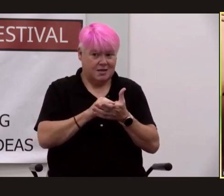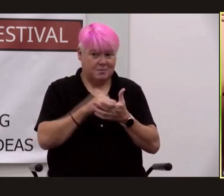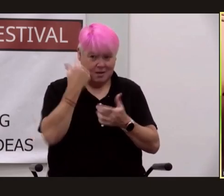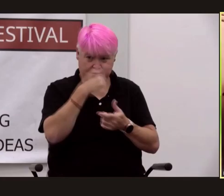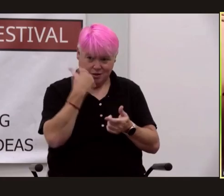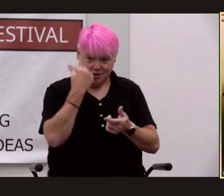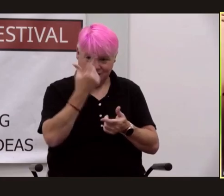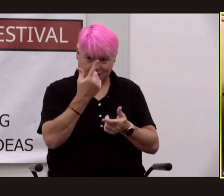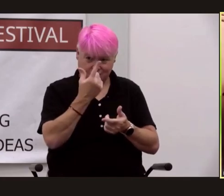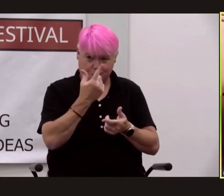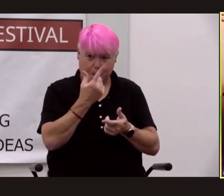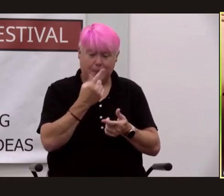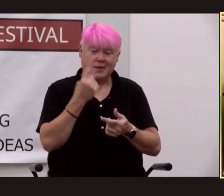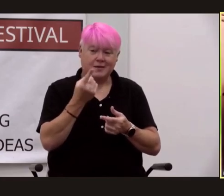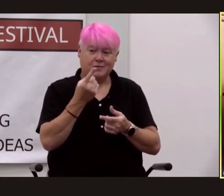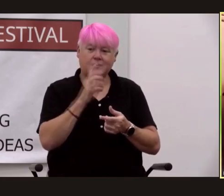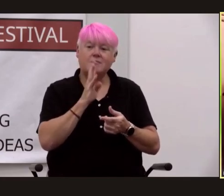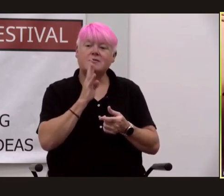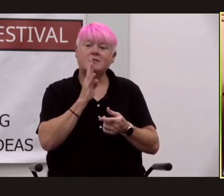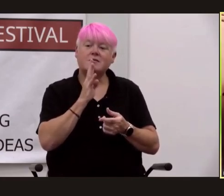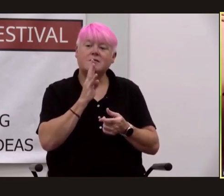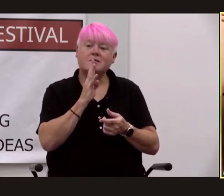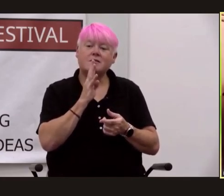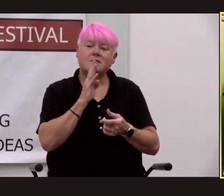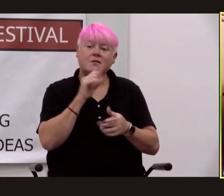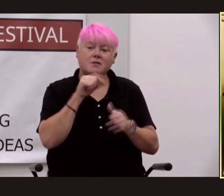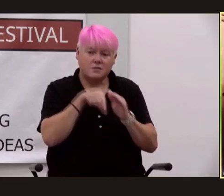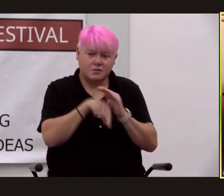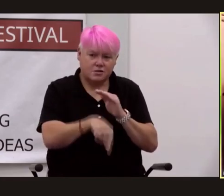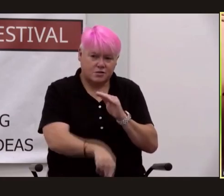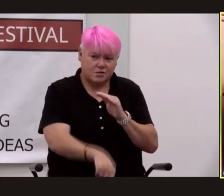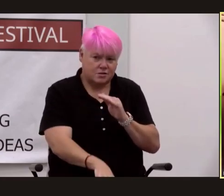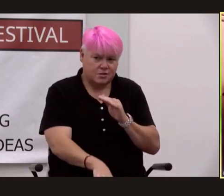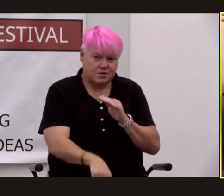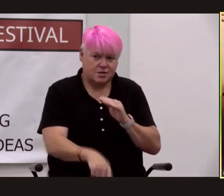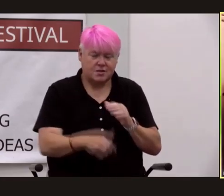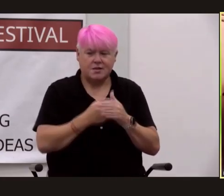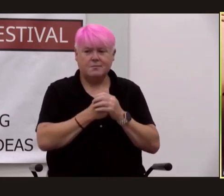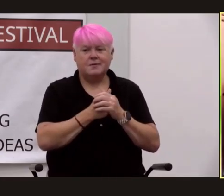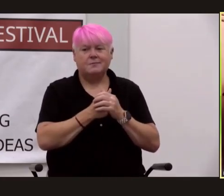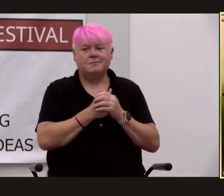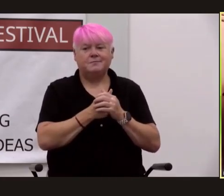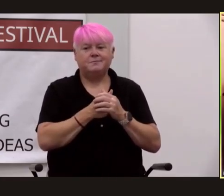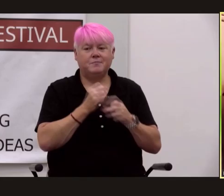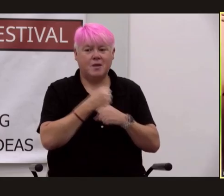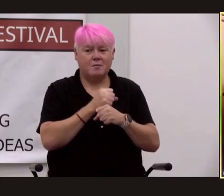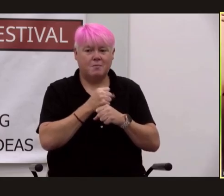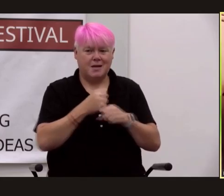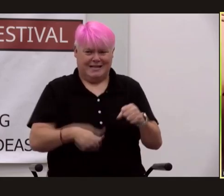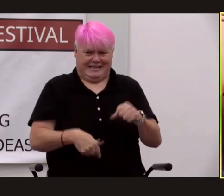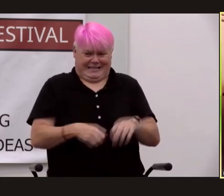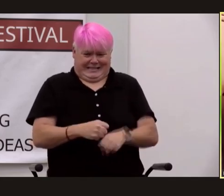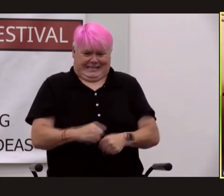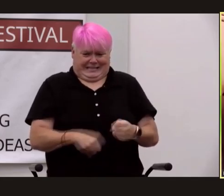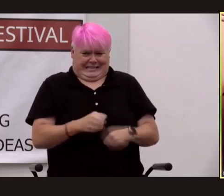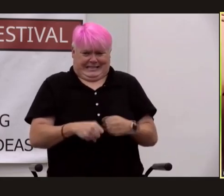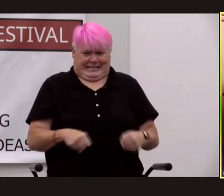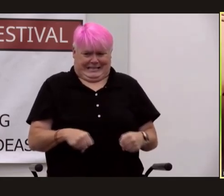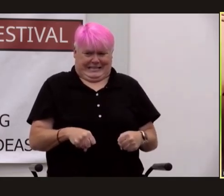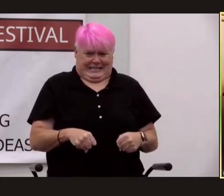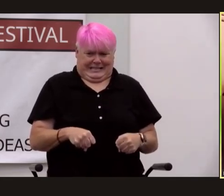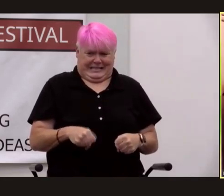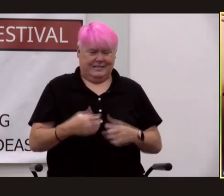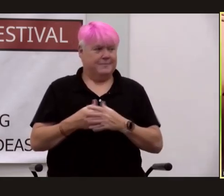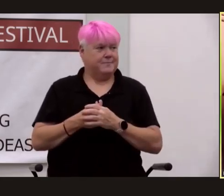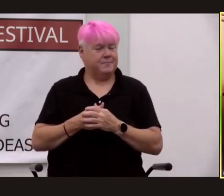one belonging to this speaker deep a tad oleaginous made his stomach tighten he swiveled his